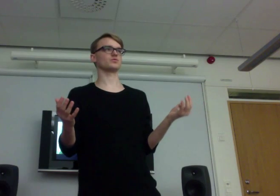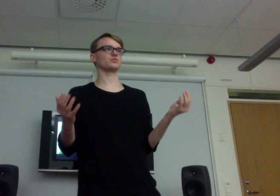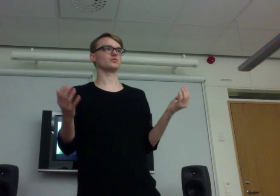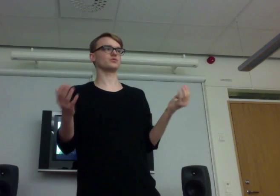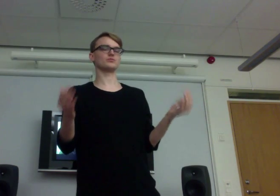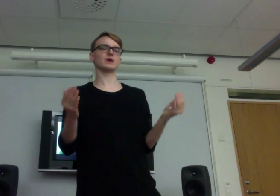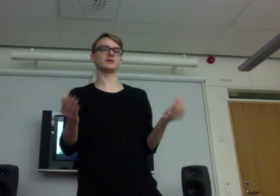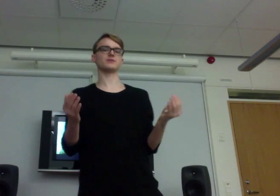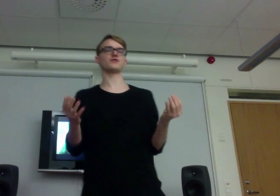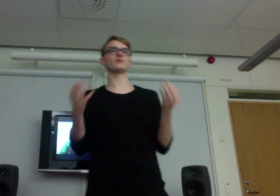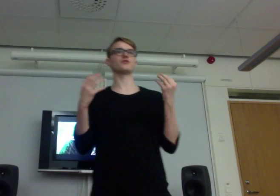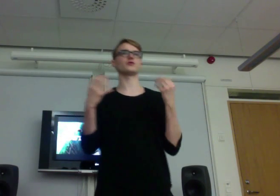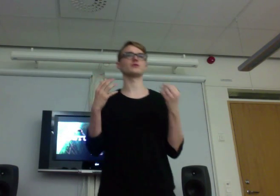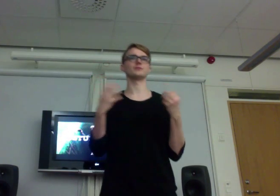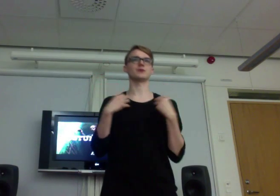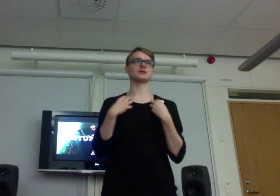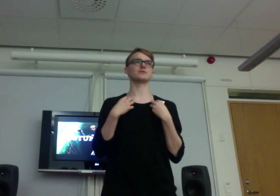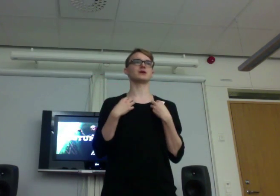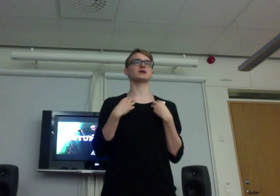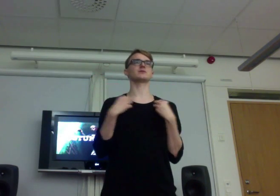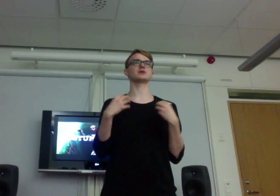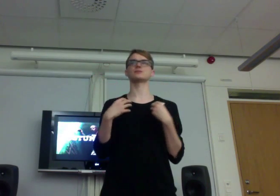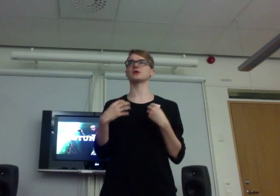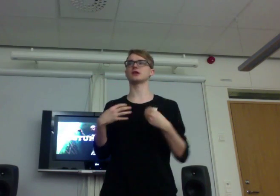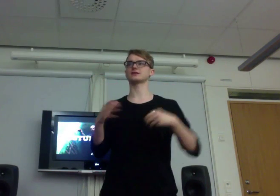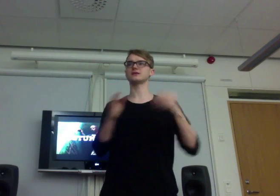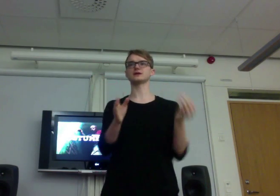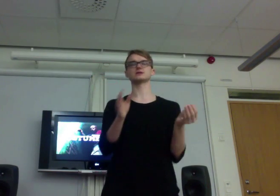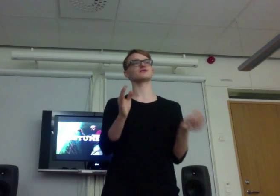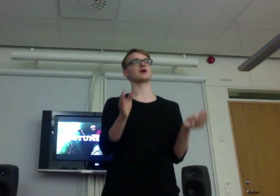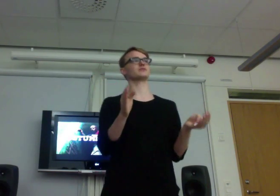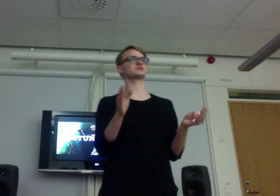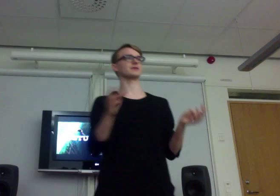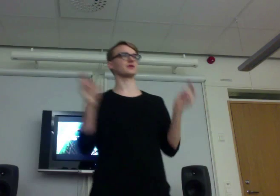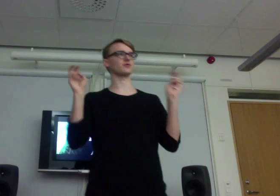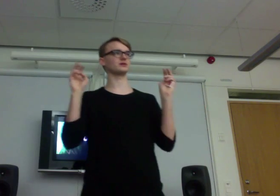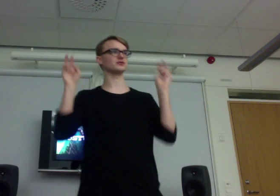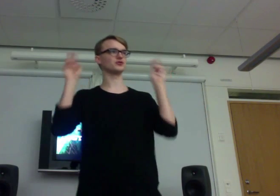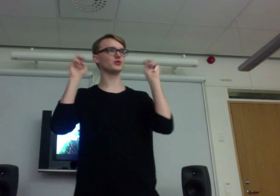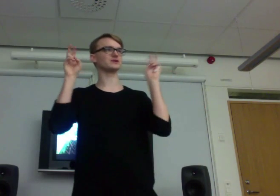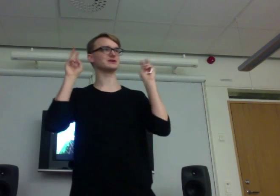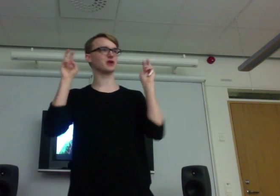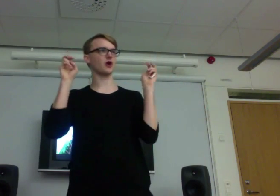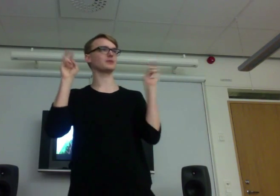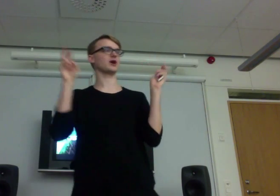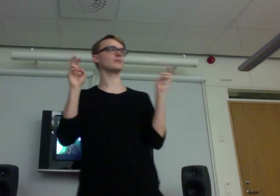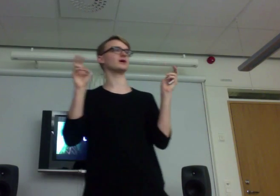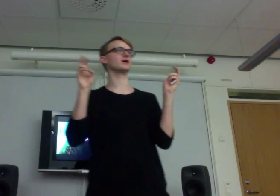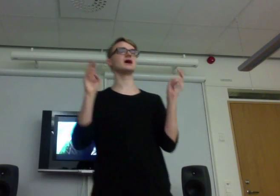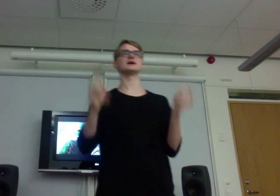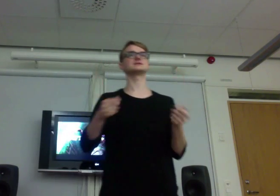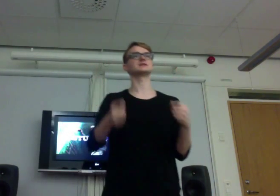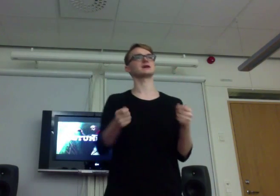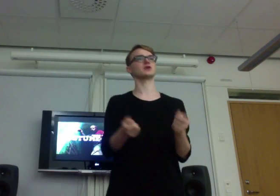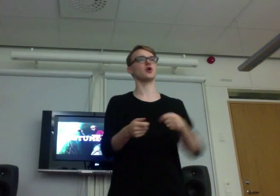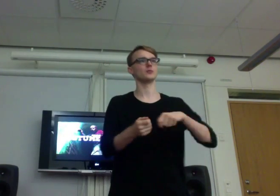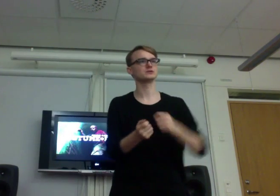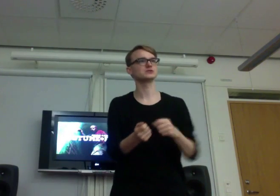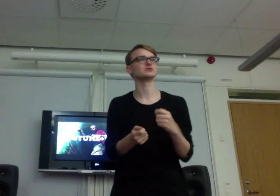Like, for many, many people, like, 95% of when they're doing their LARPing hobby is sitting at home, sewing their